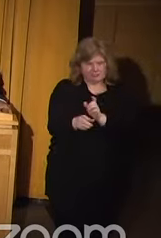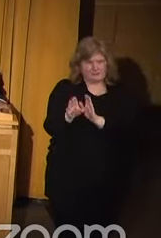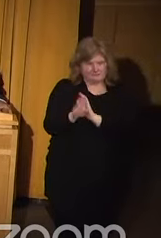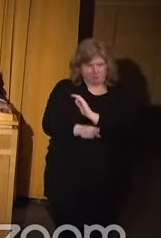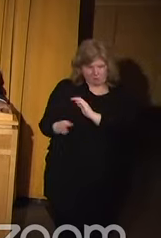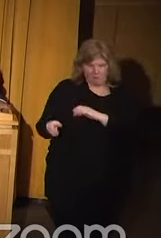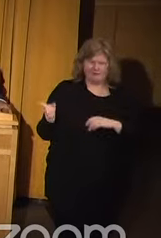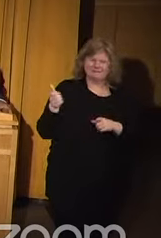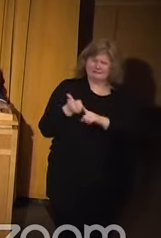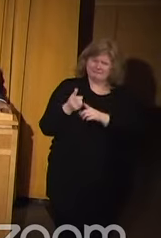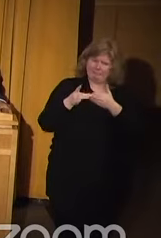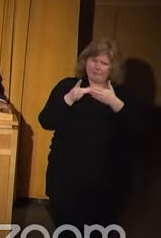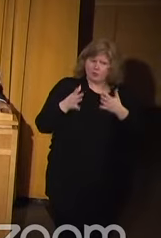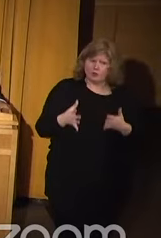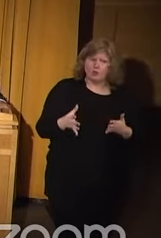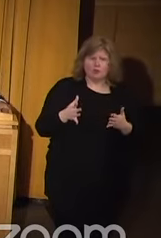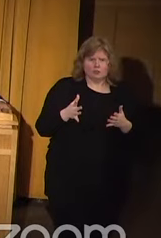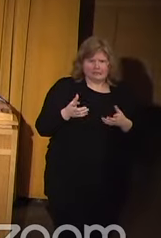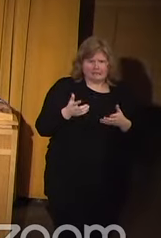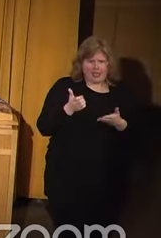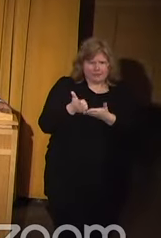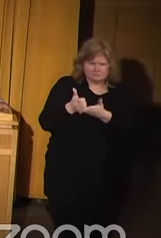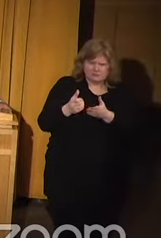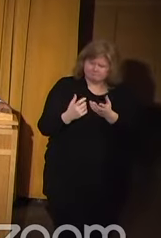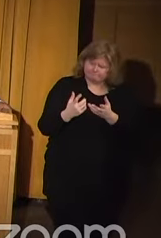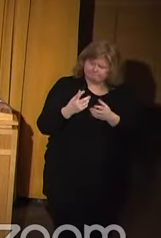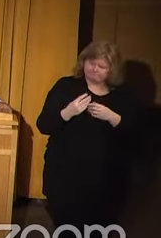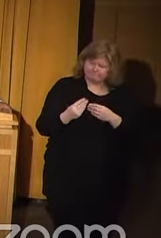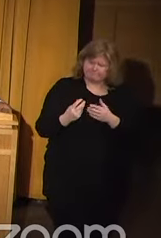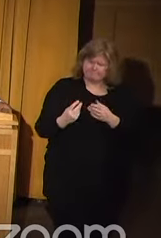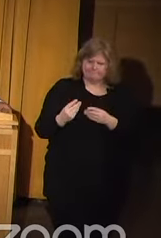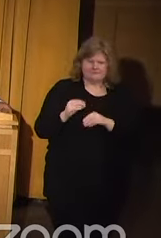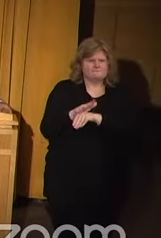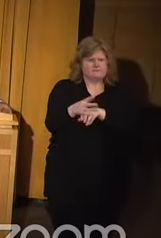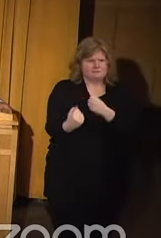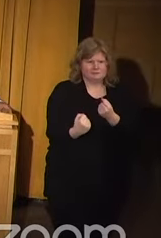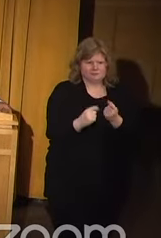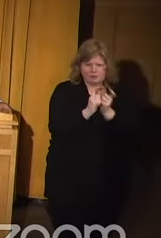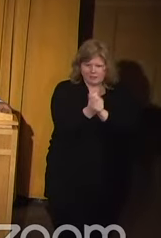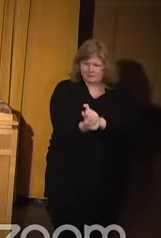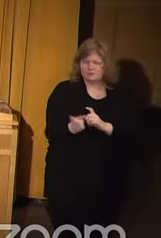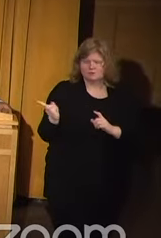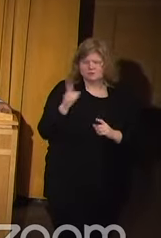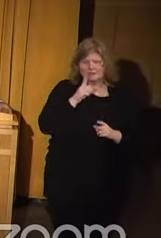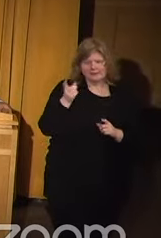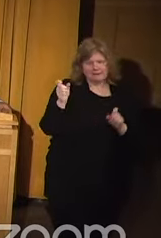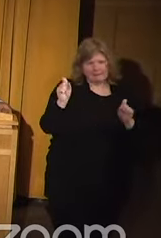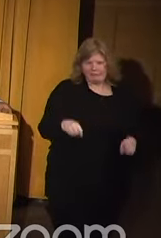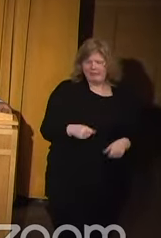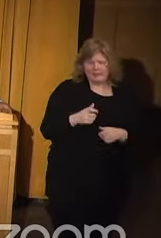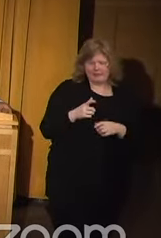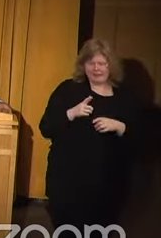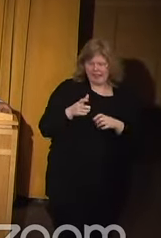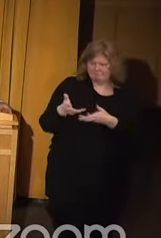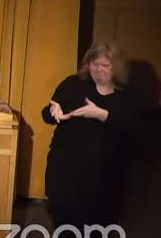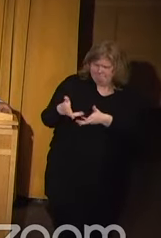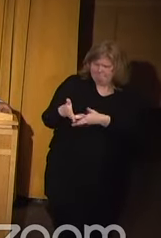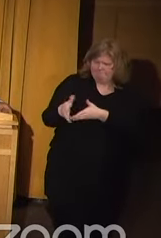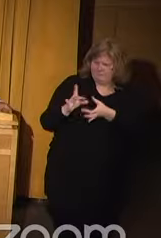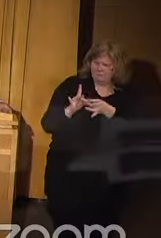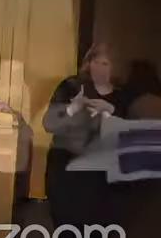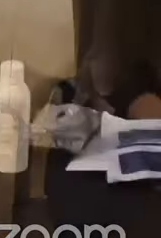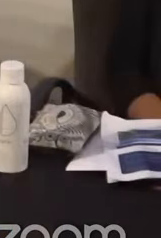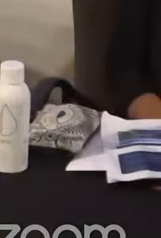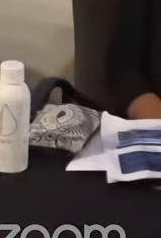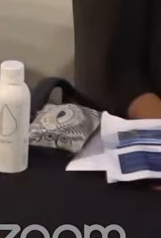he's a change agent, and he really has an ability to relate to all people. I watched him in the community.